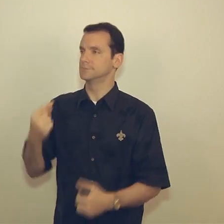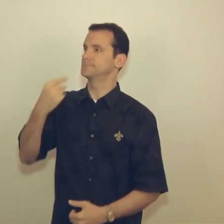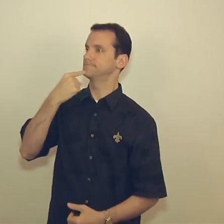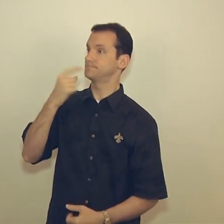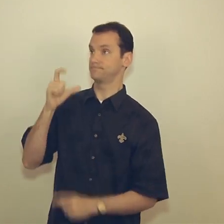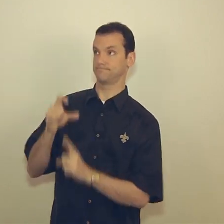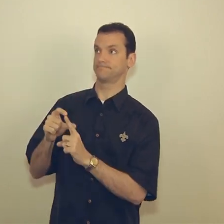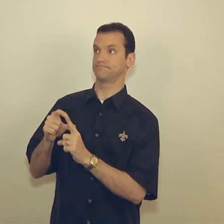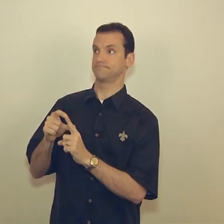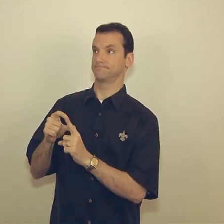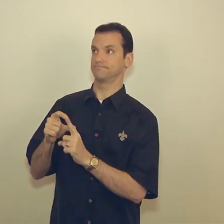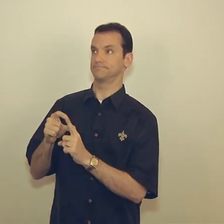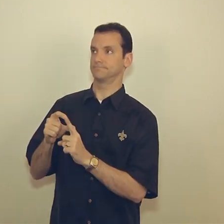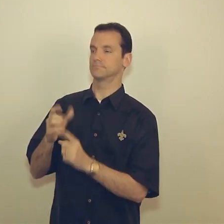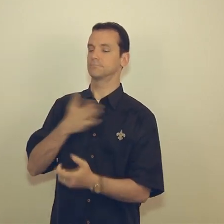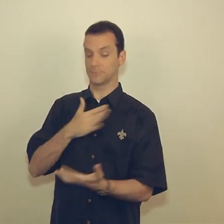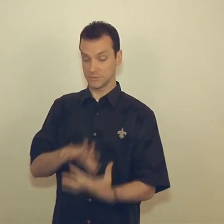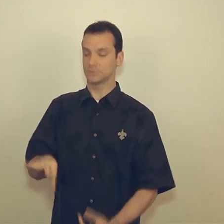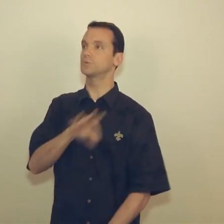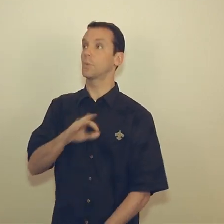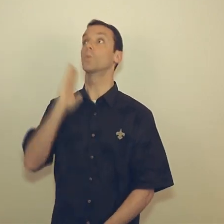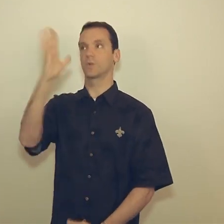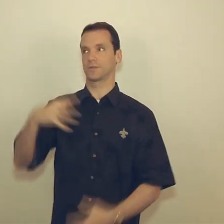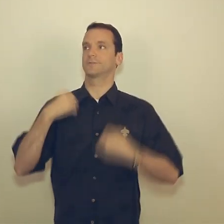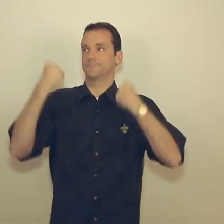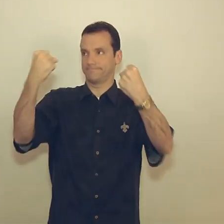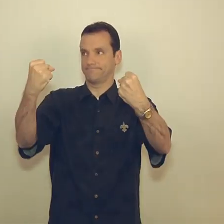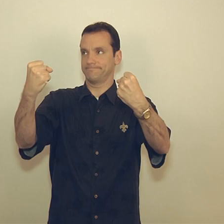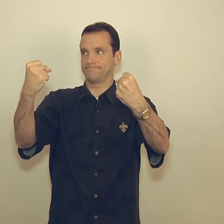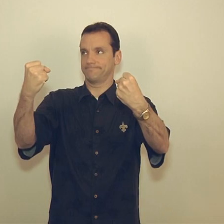But only say the word, and my soul shall be healed.